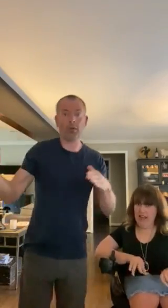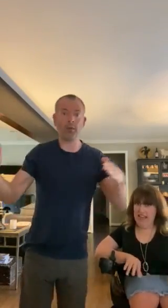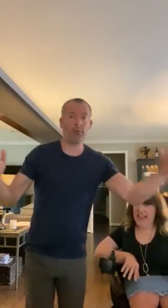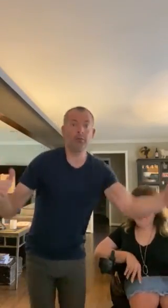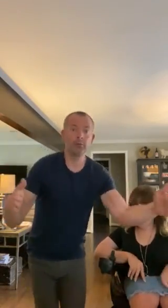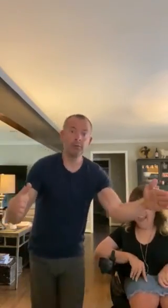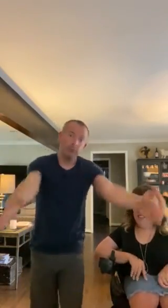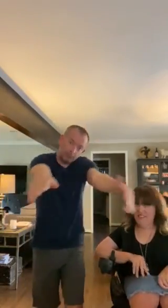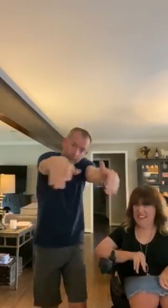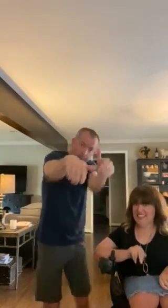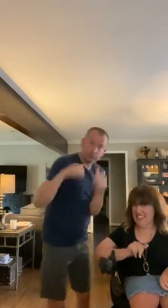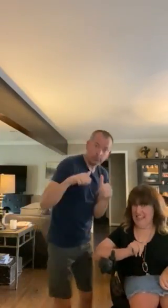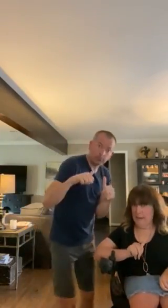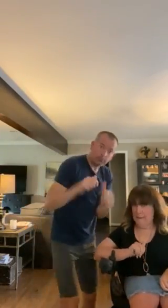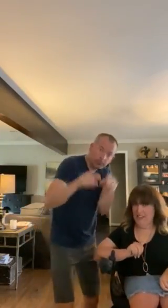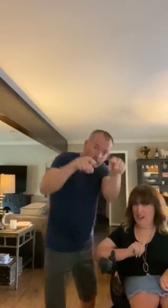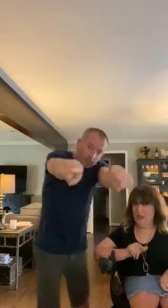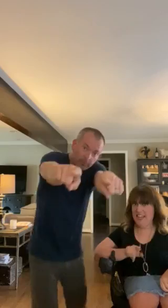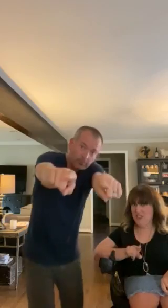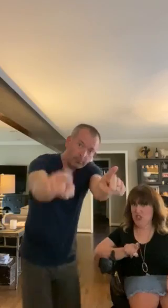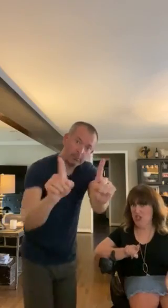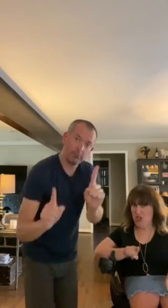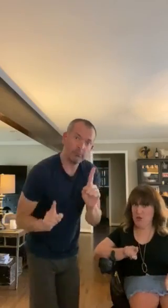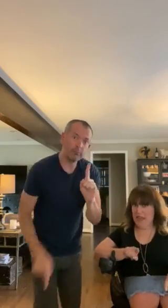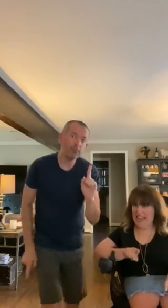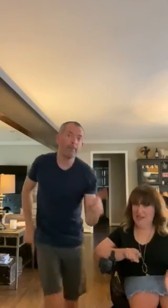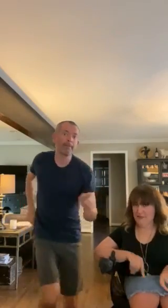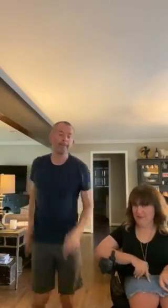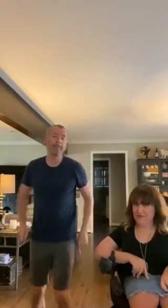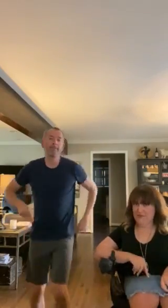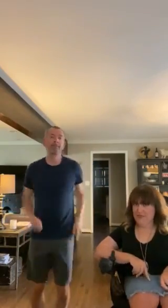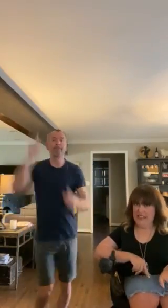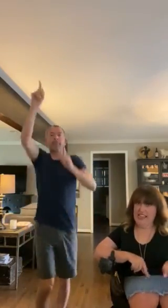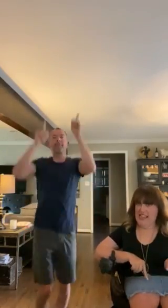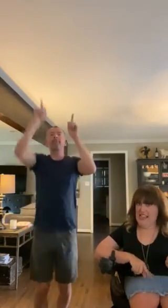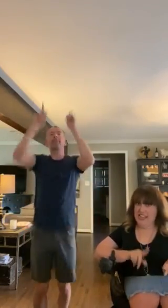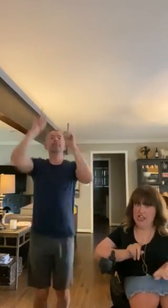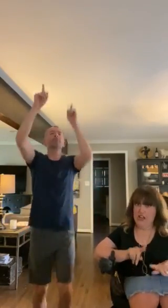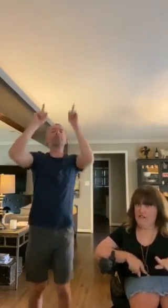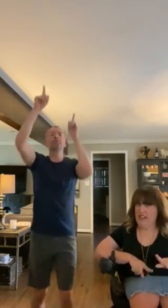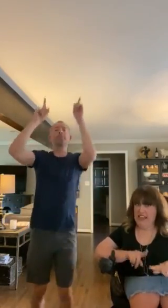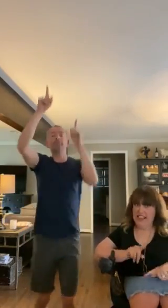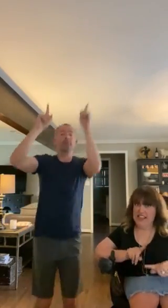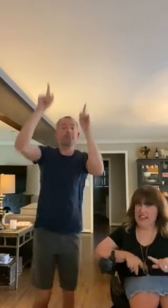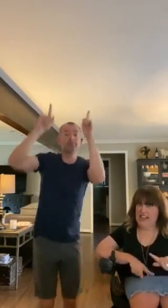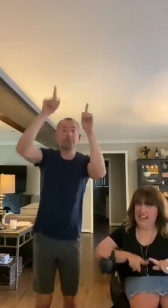enough Keep me from getting to you, baby, don't y'all know that there ain't no mountain high